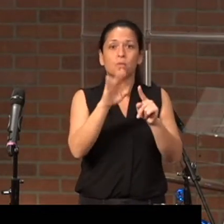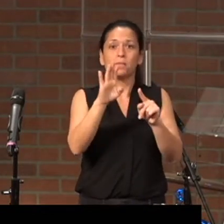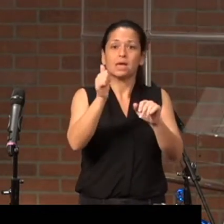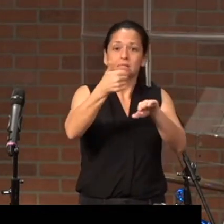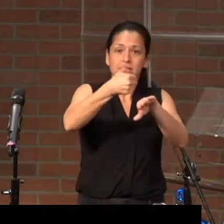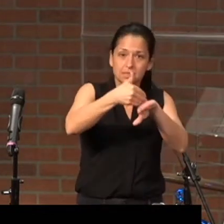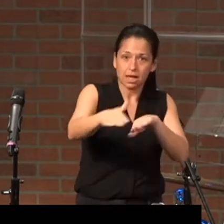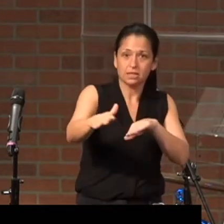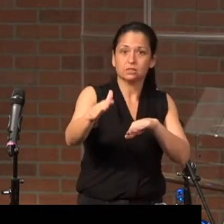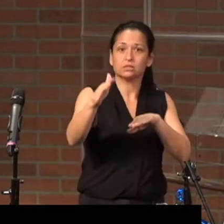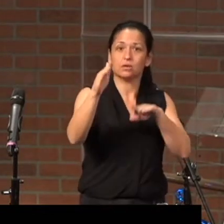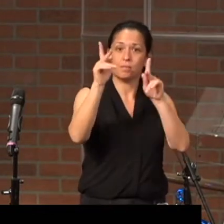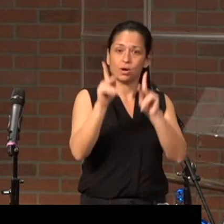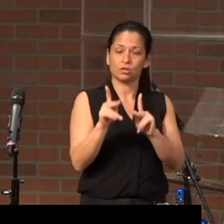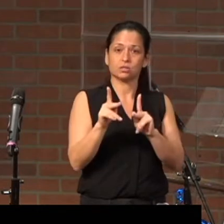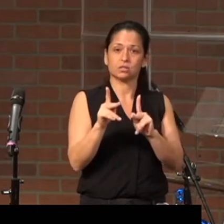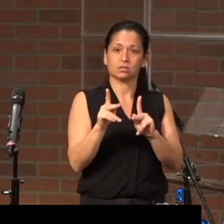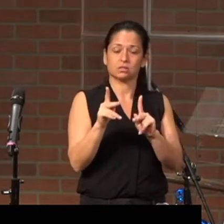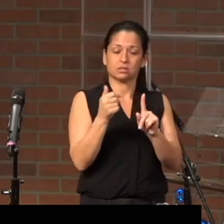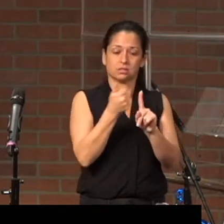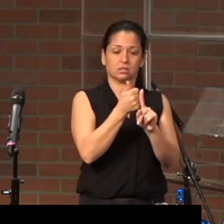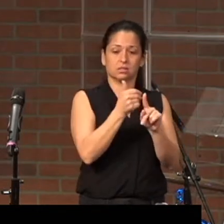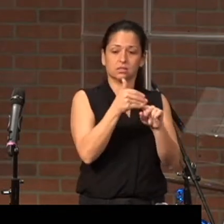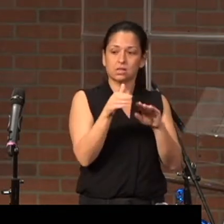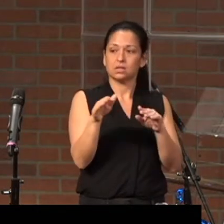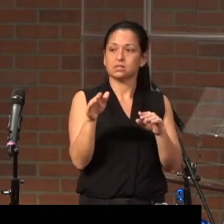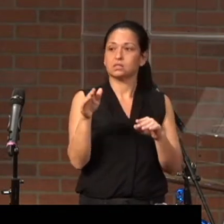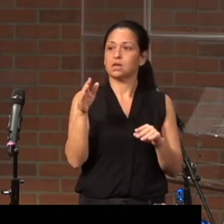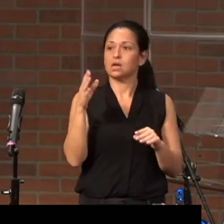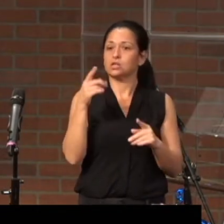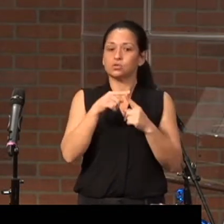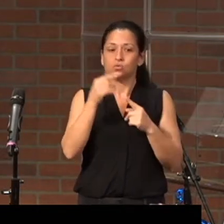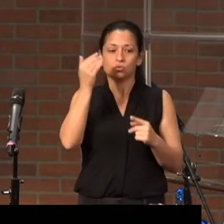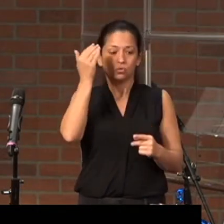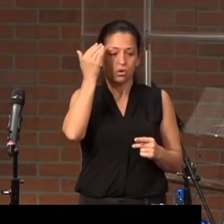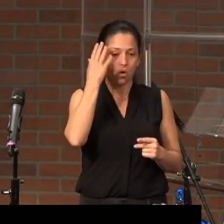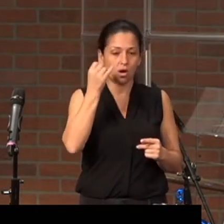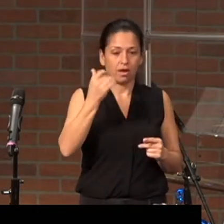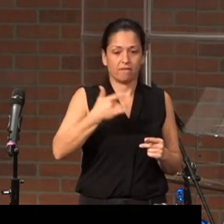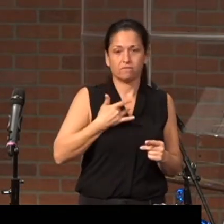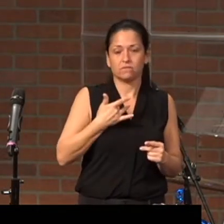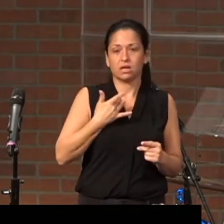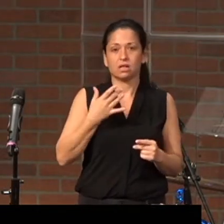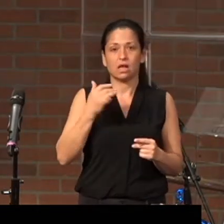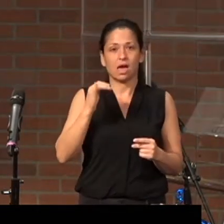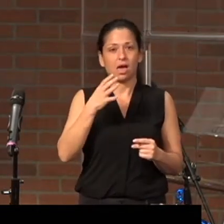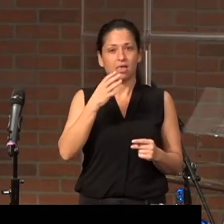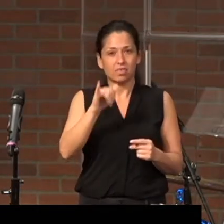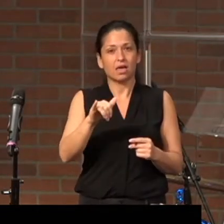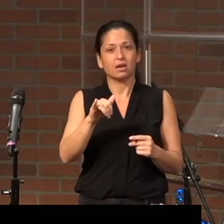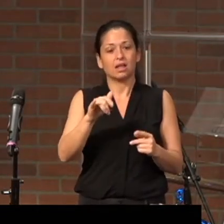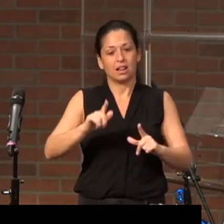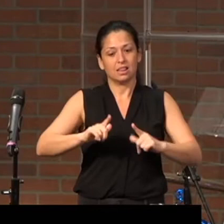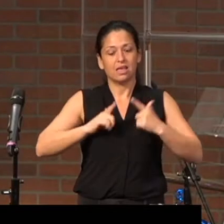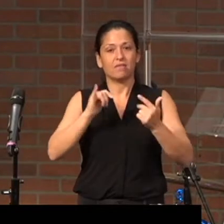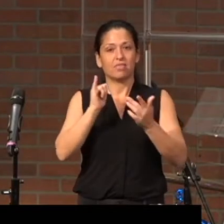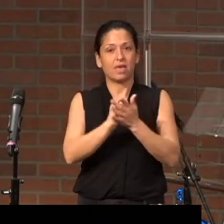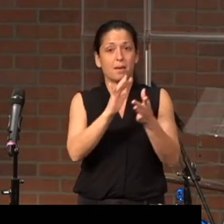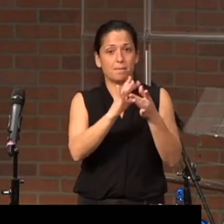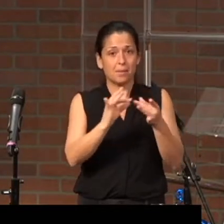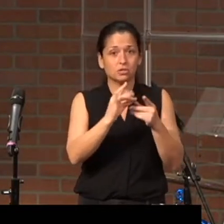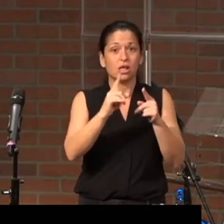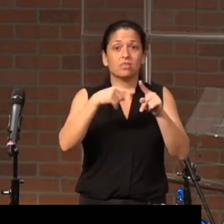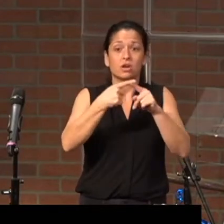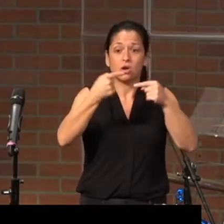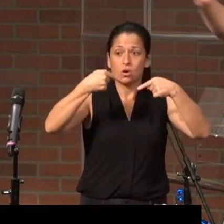to feel and know and live the message, and then go